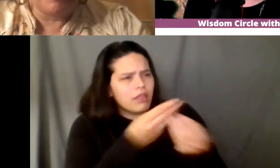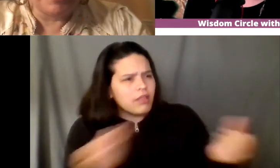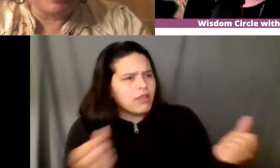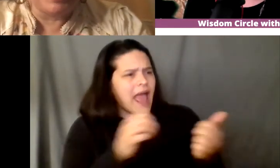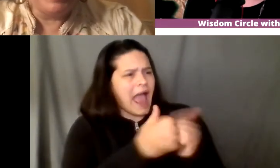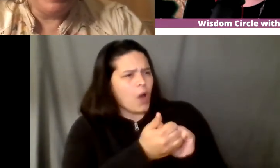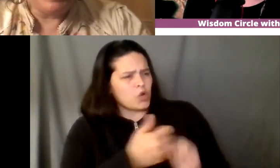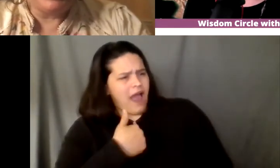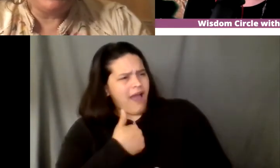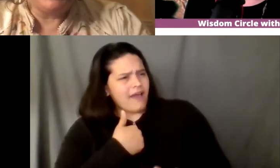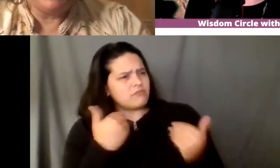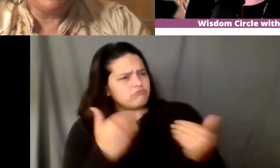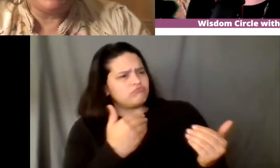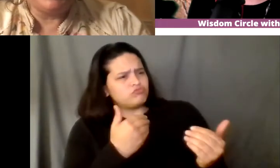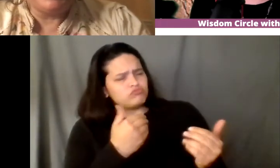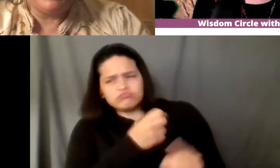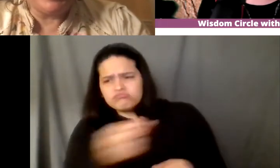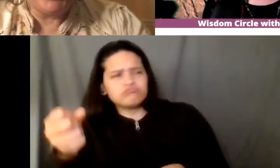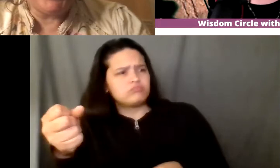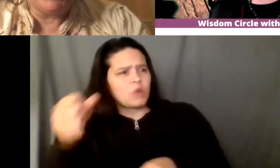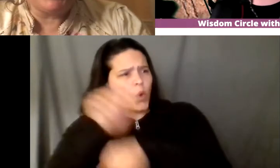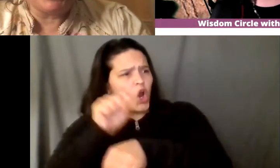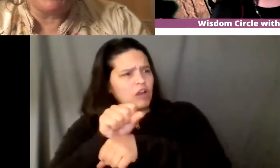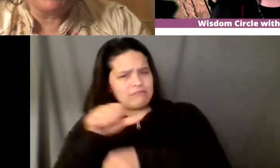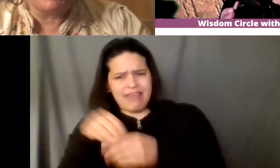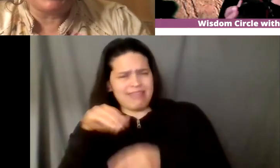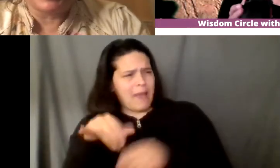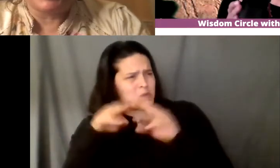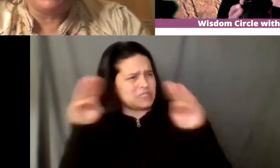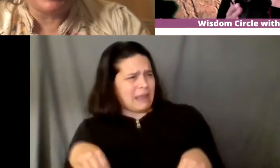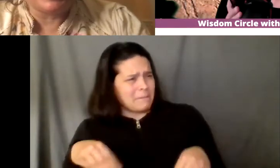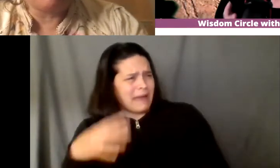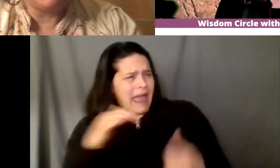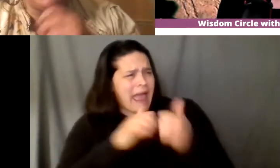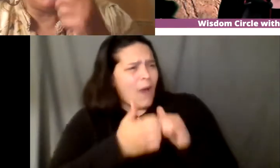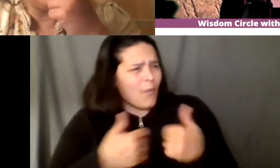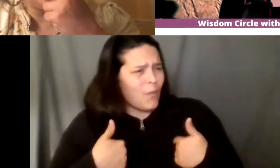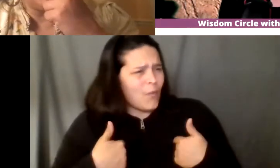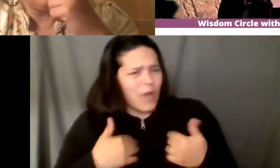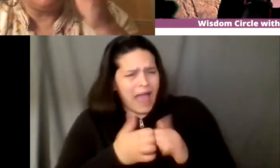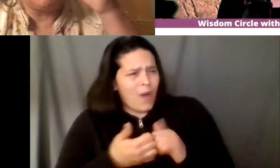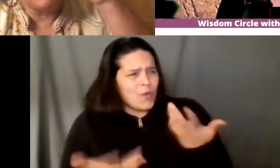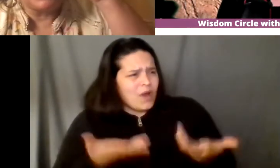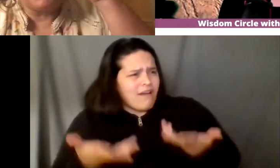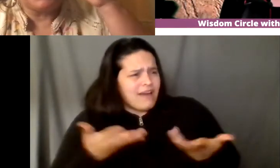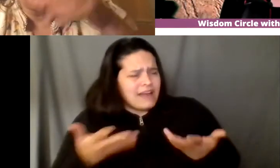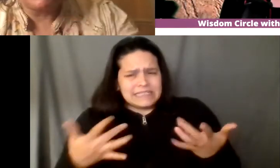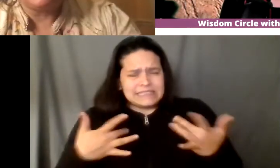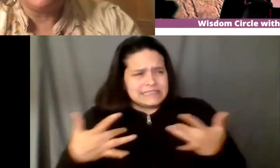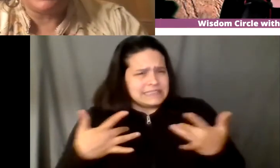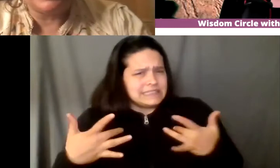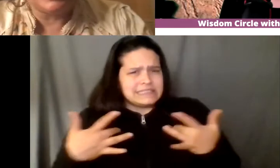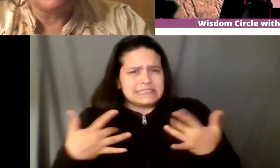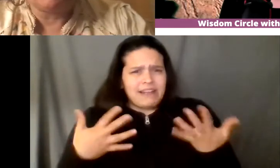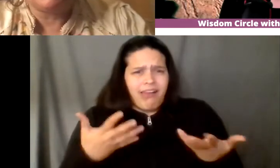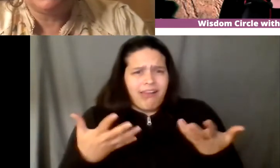ever and uh you know it was one of those questions like how did that happen and it was um it was national museum american